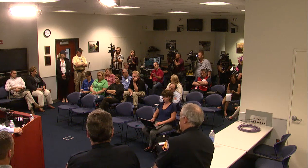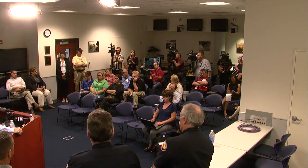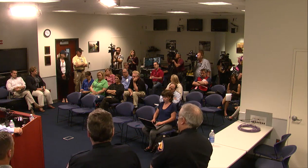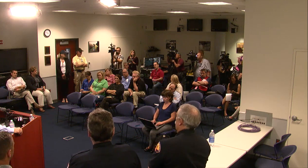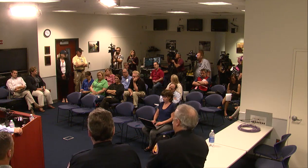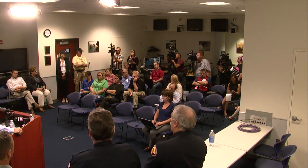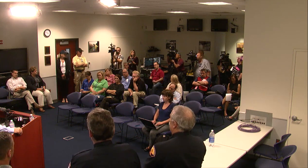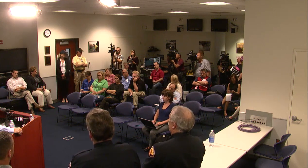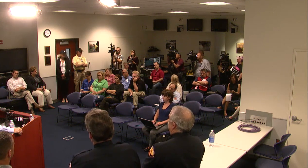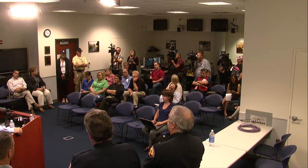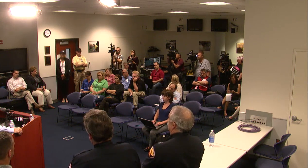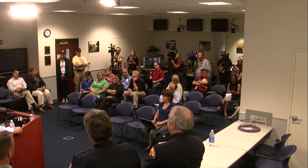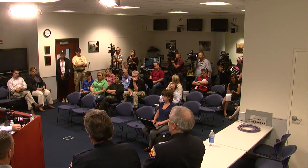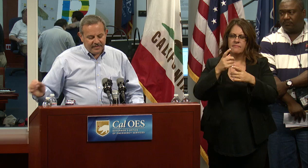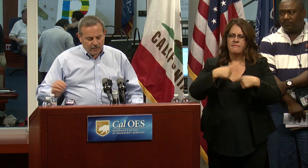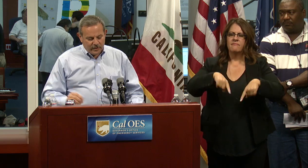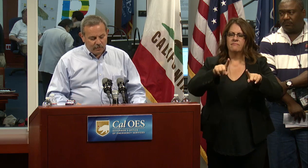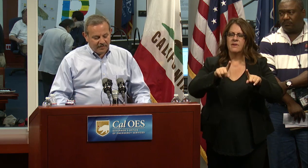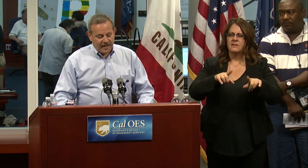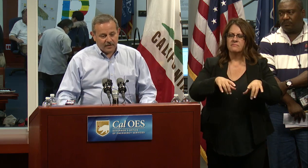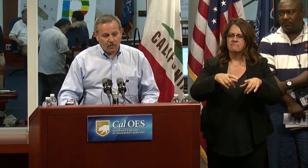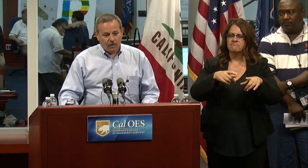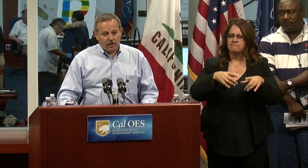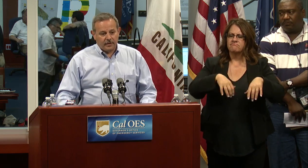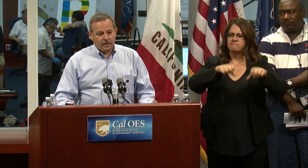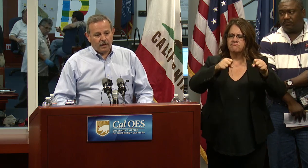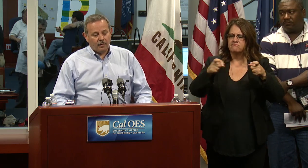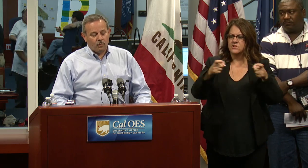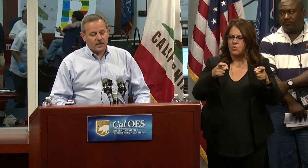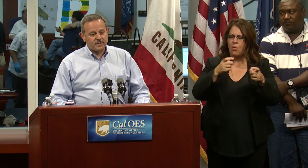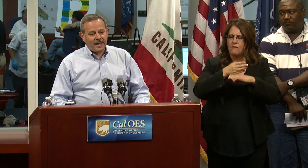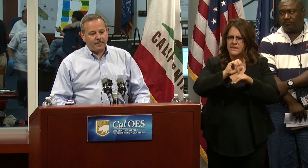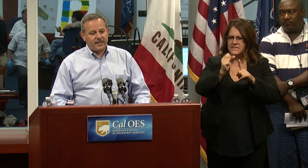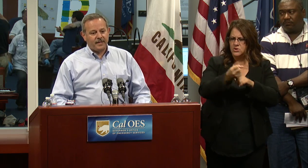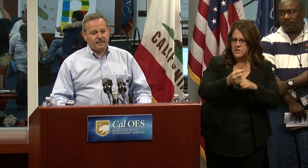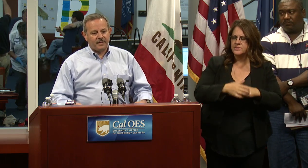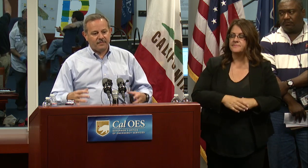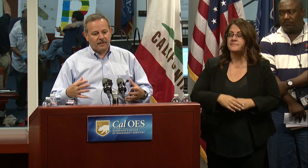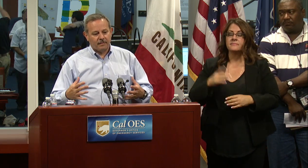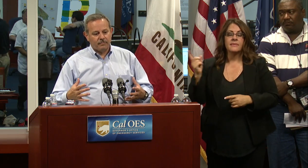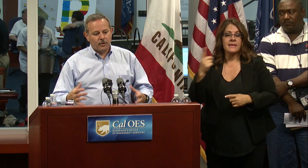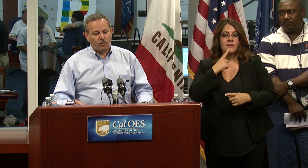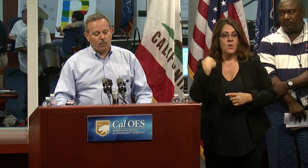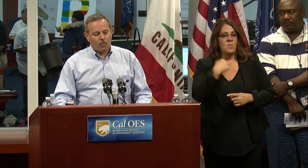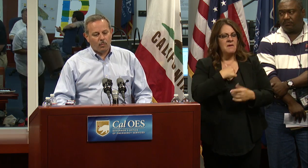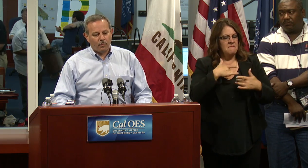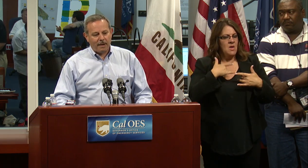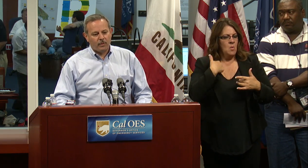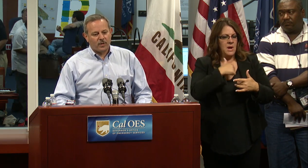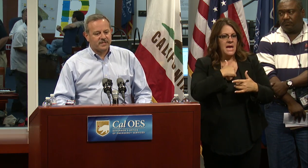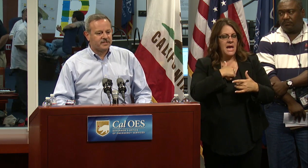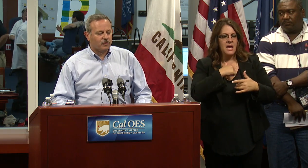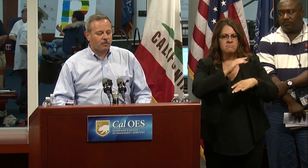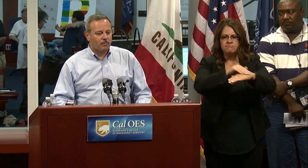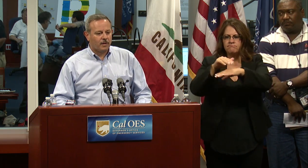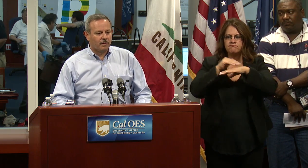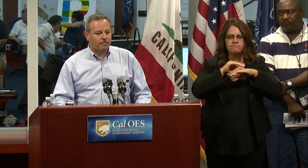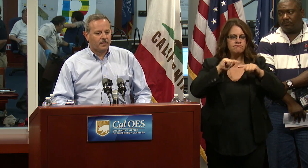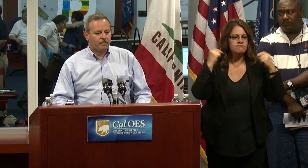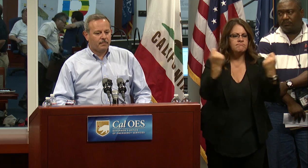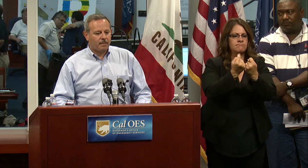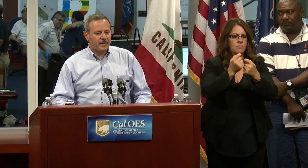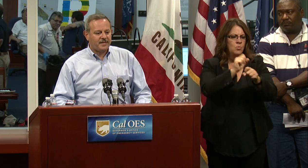feel that you reached that point? Yeah. I think we do have a handle on what's happening and that the, you know, probably wasn't until